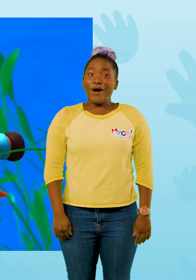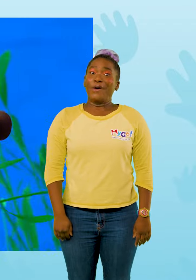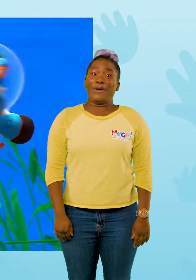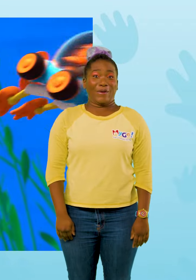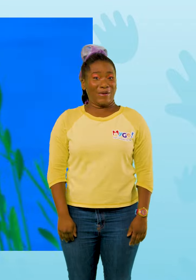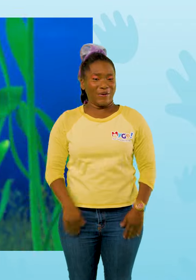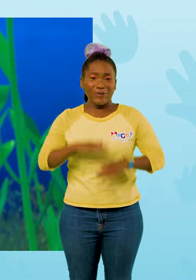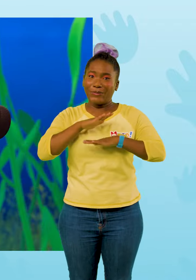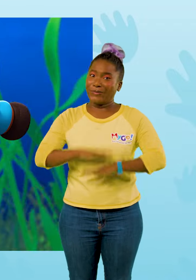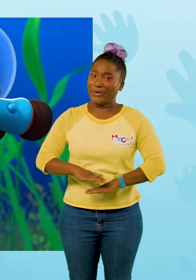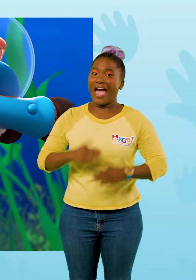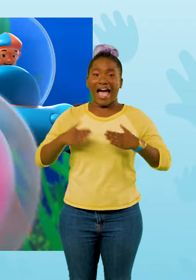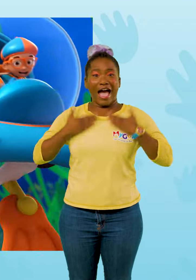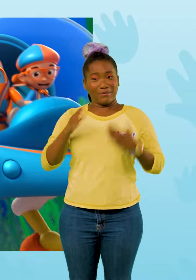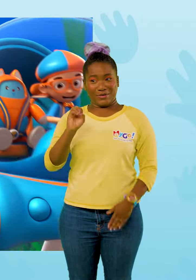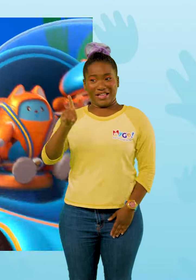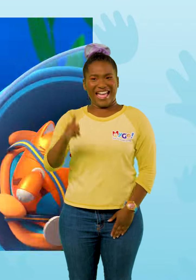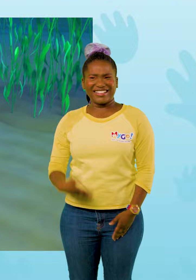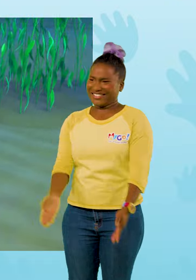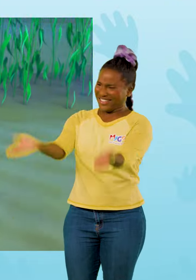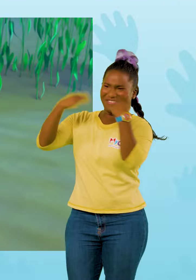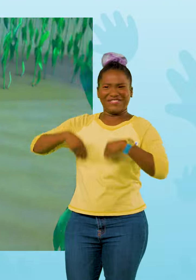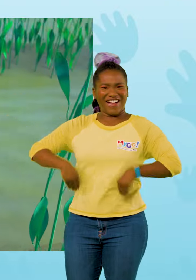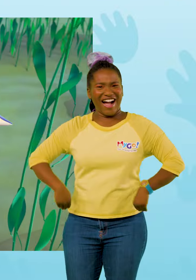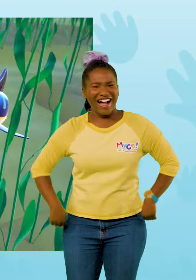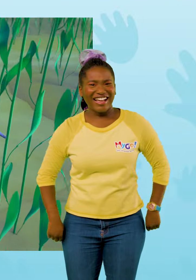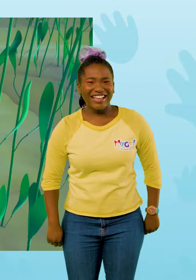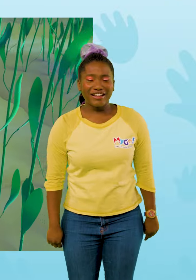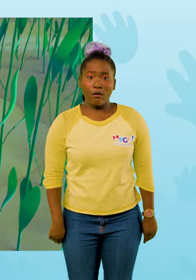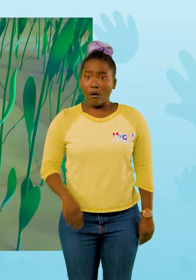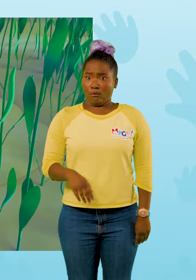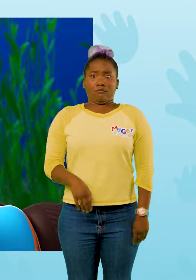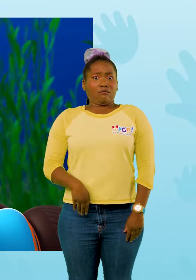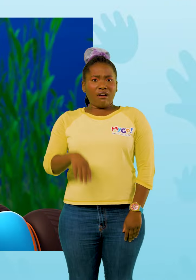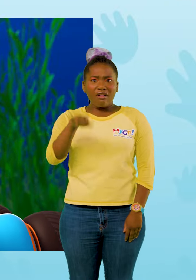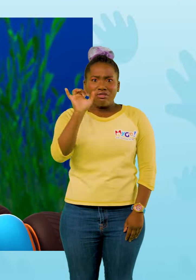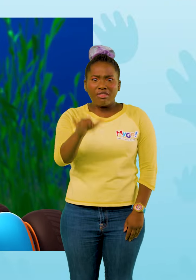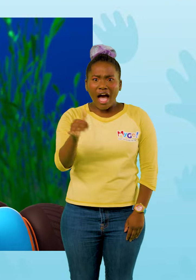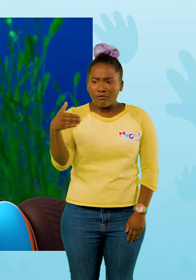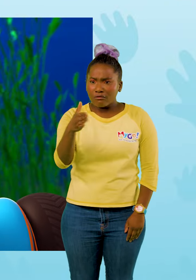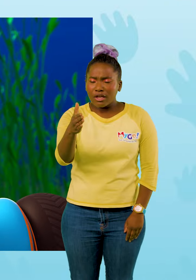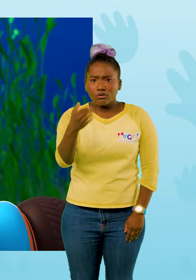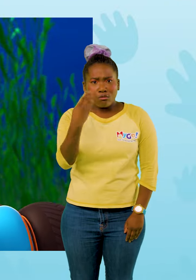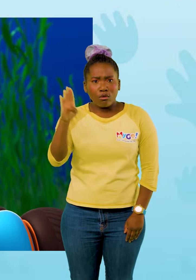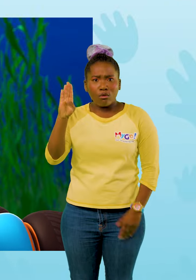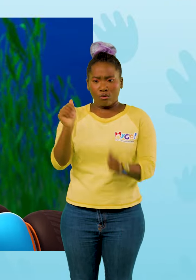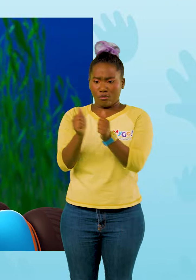Oh, good. Glad you're okay. Let's move on. Whoa. That fish is blue and has a